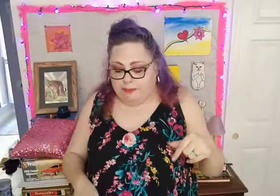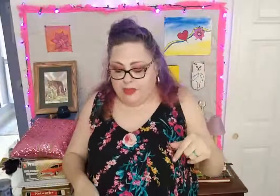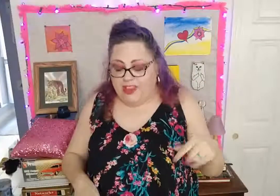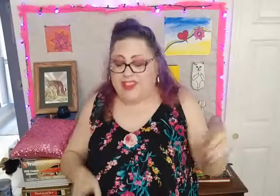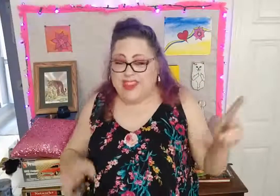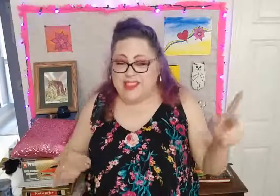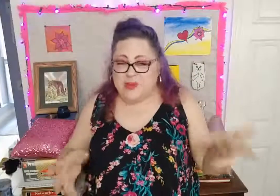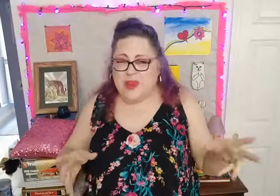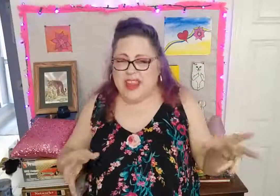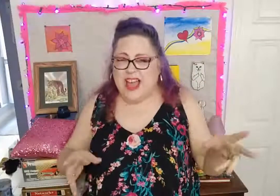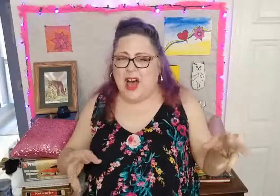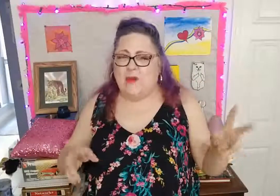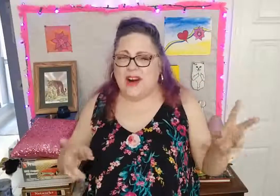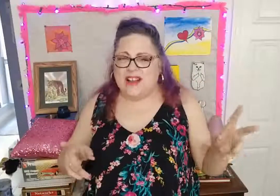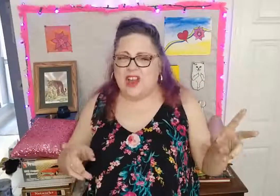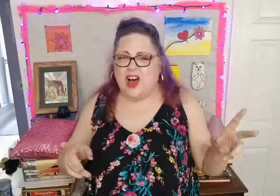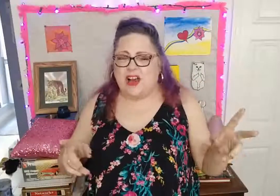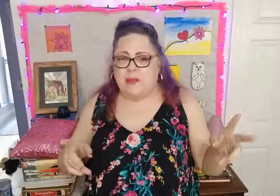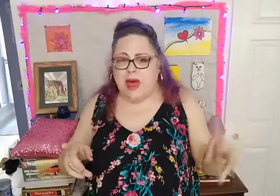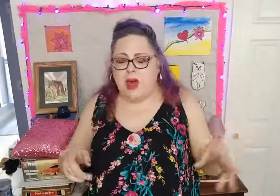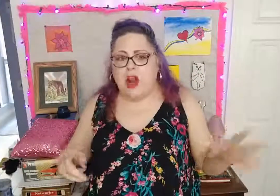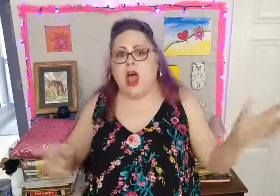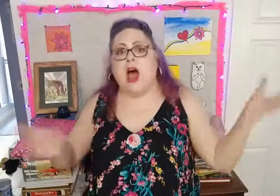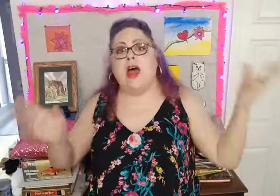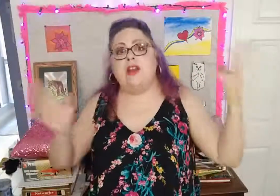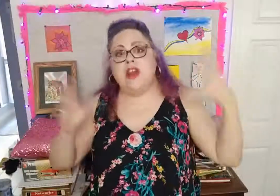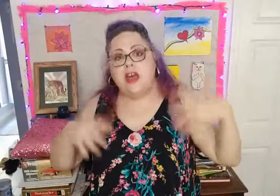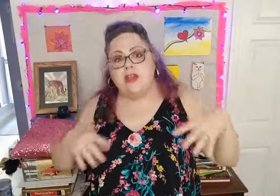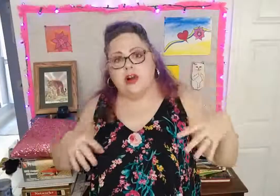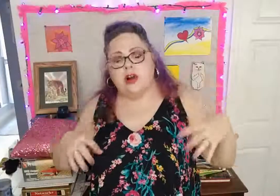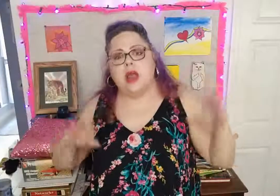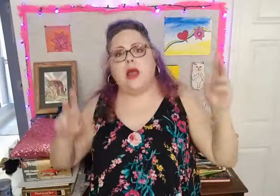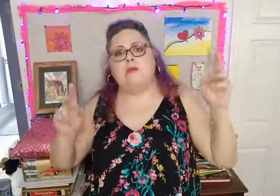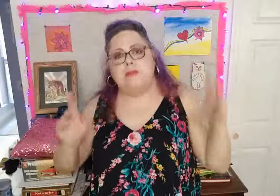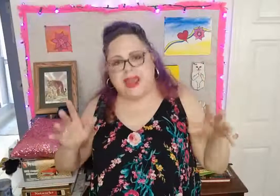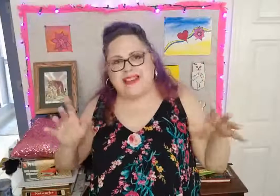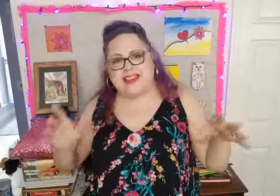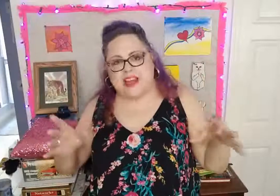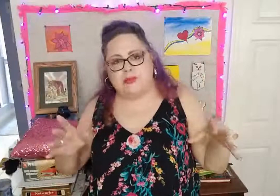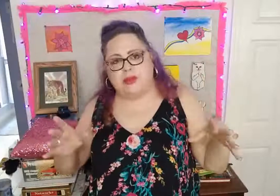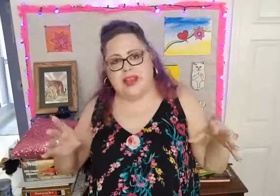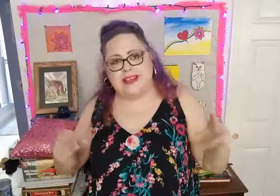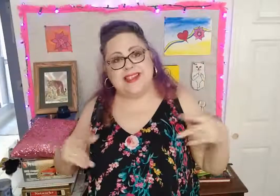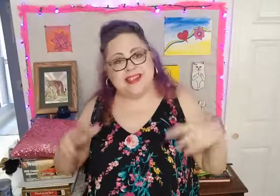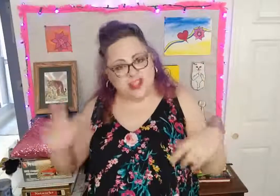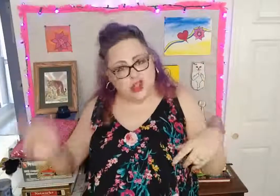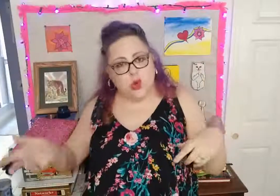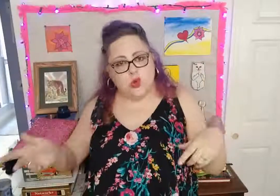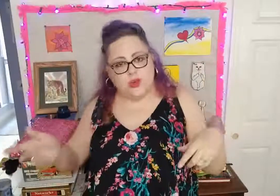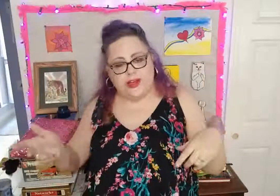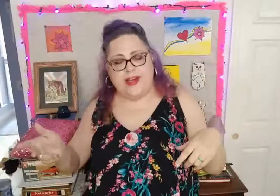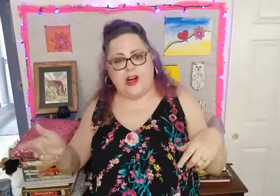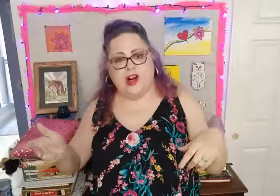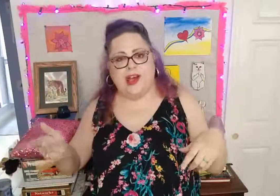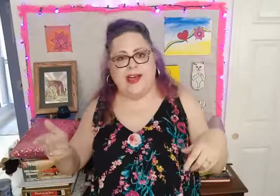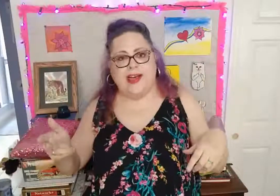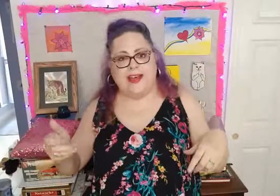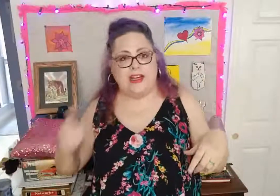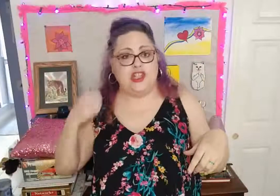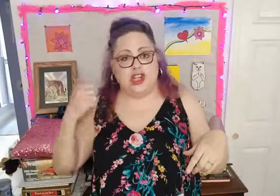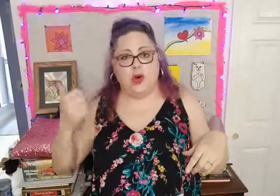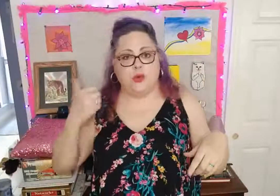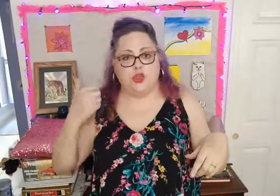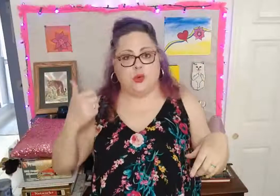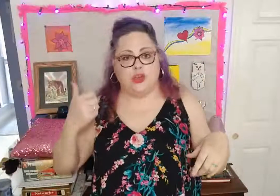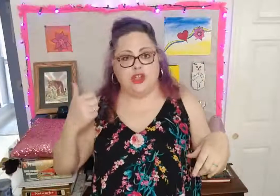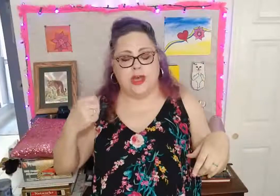This week, I want to talk about another Mexican place that's local here in Toccoa, Georgia.